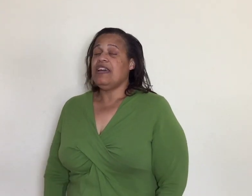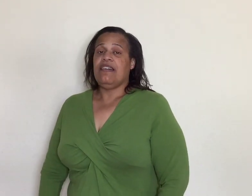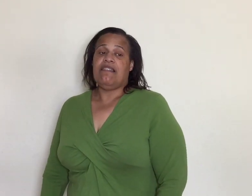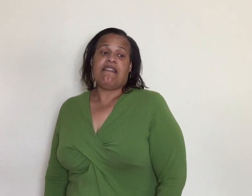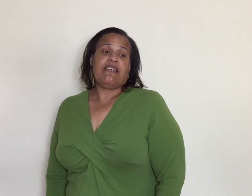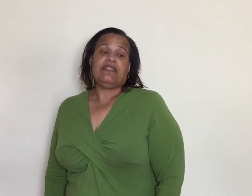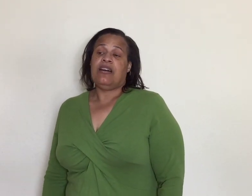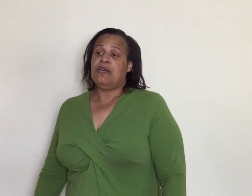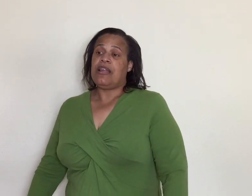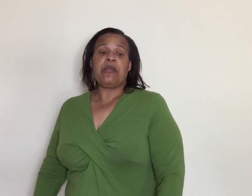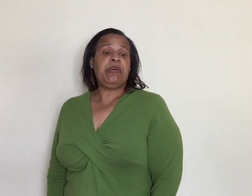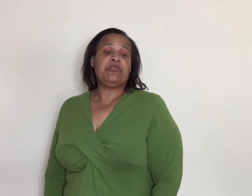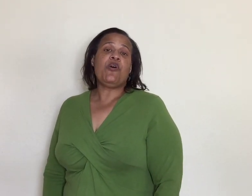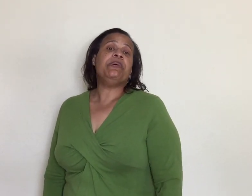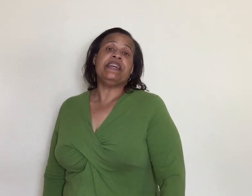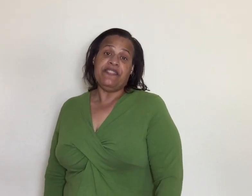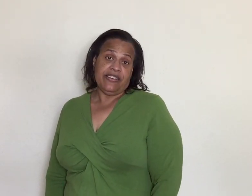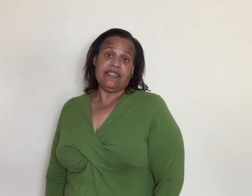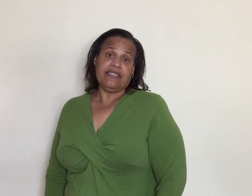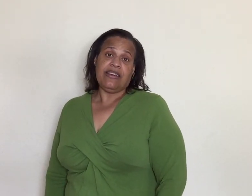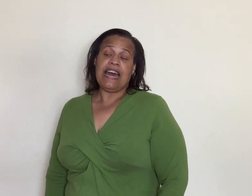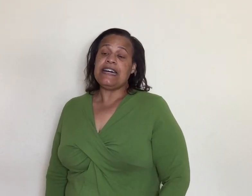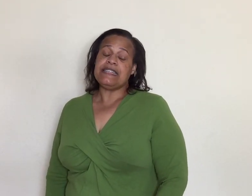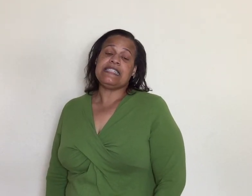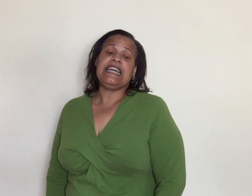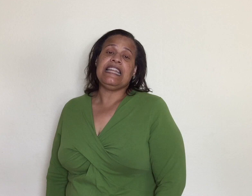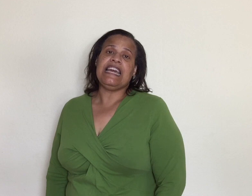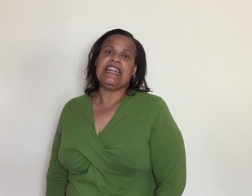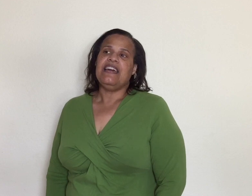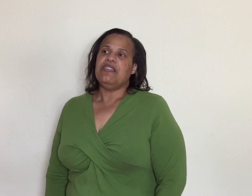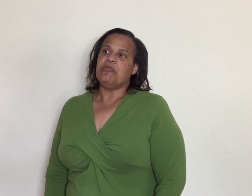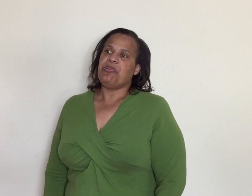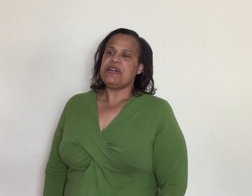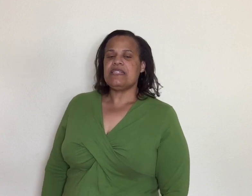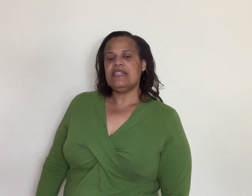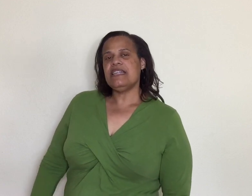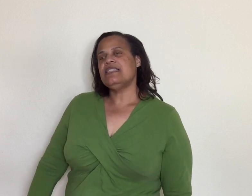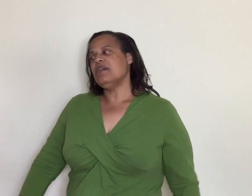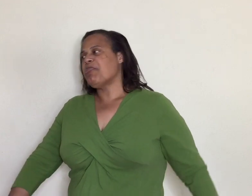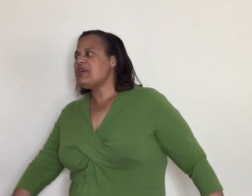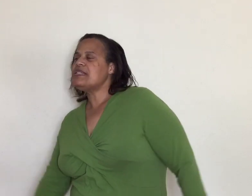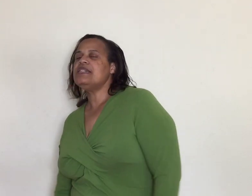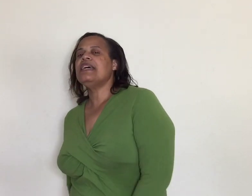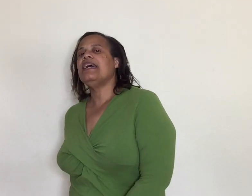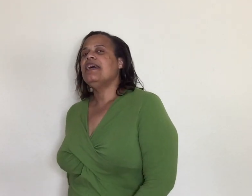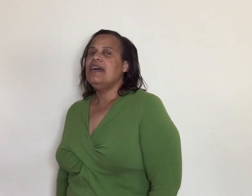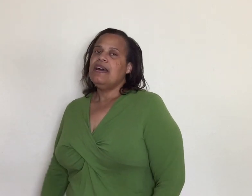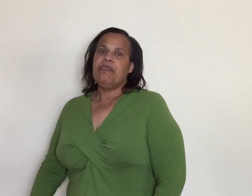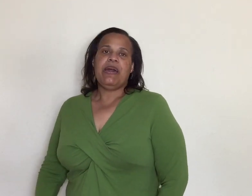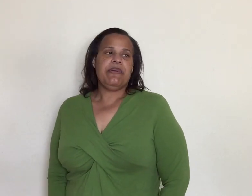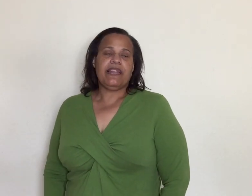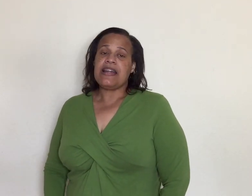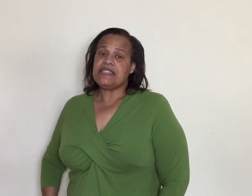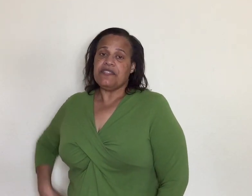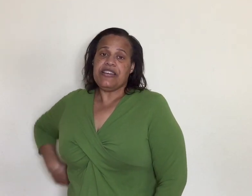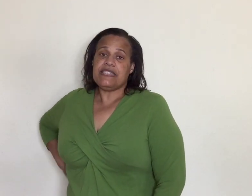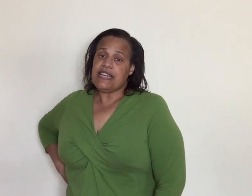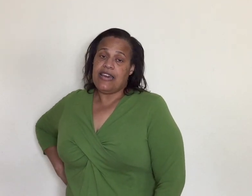or a lot of people don't believe it and i understand that the president is the president that baby a lot of stuff he's saying